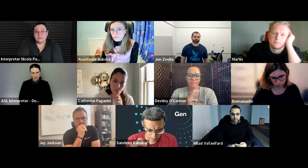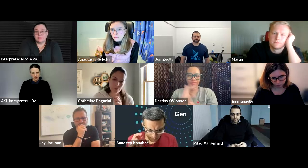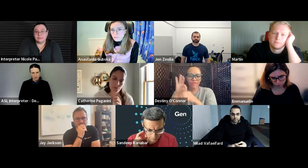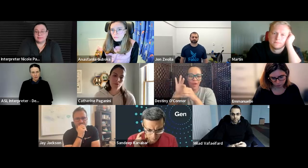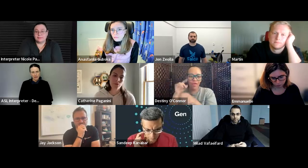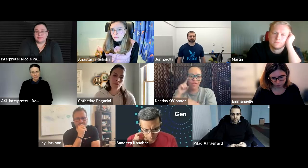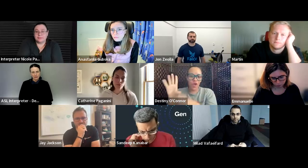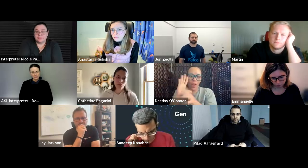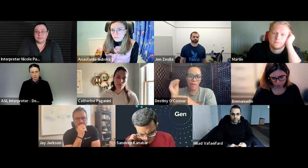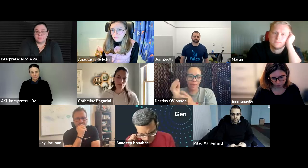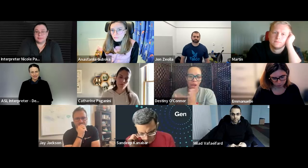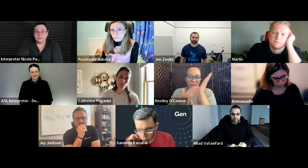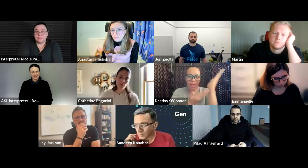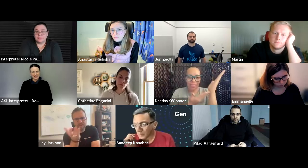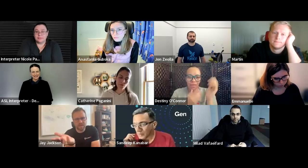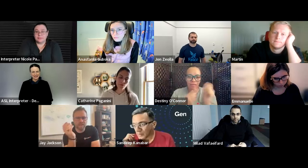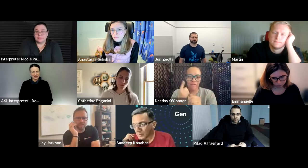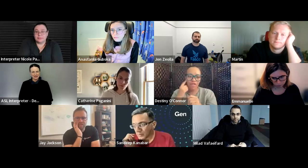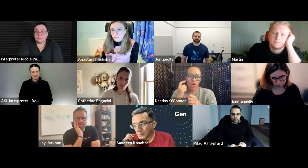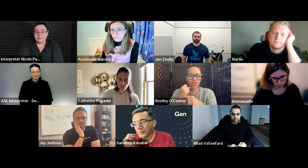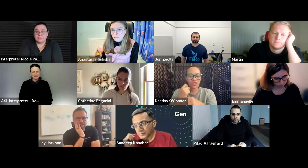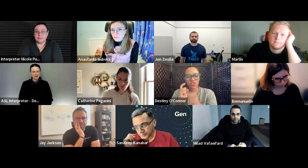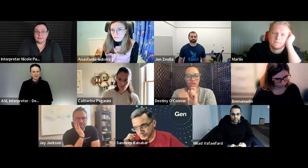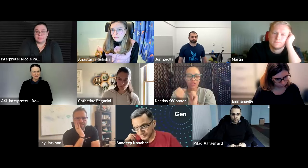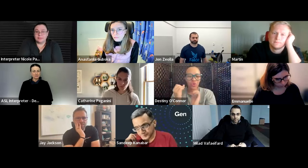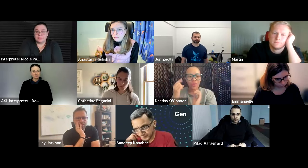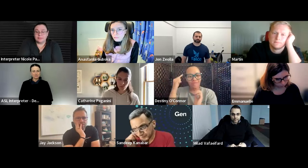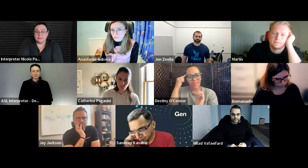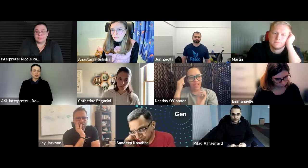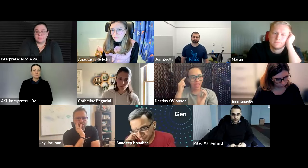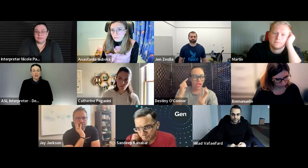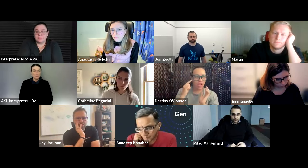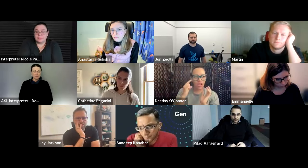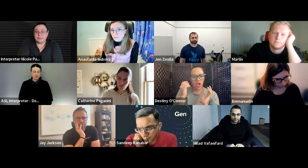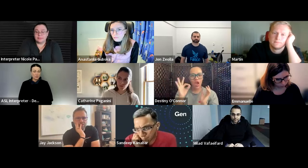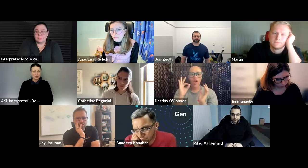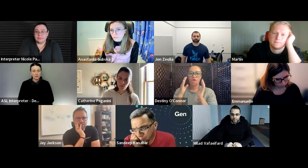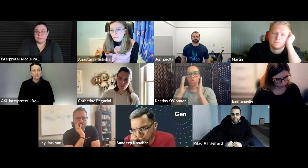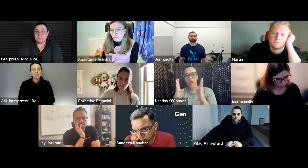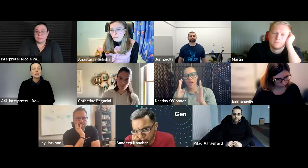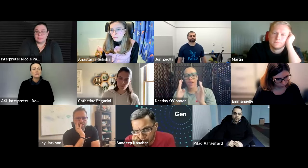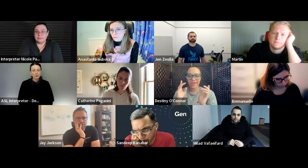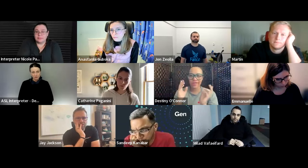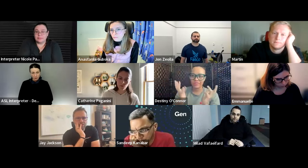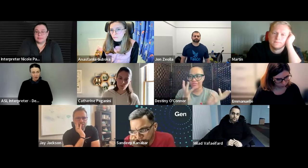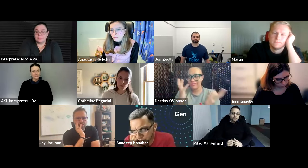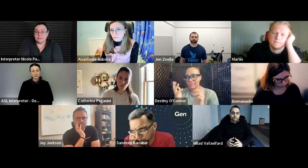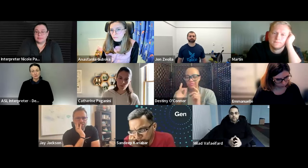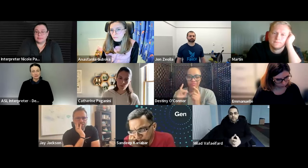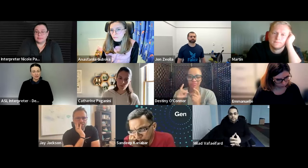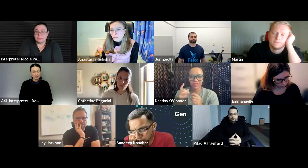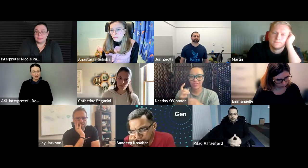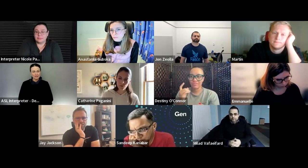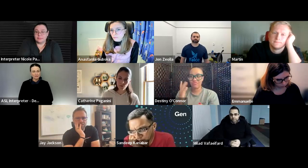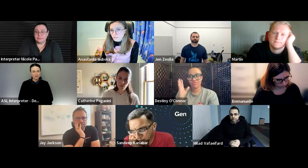alter the way they do business and um maybe become someone who has voted for in